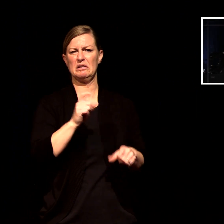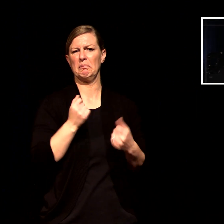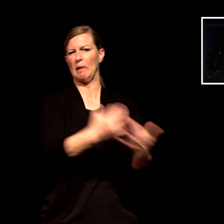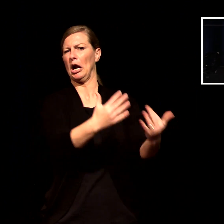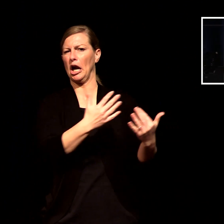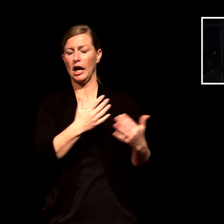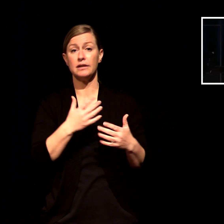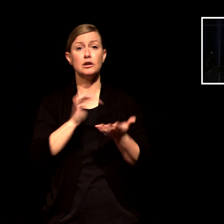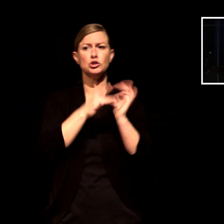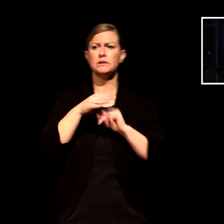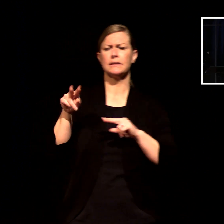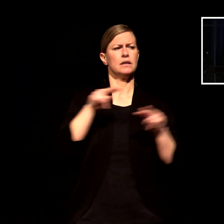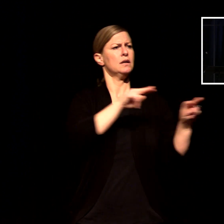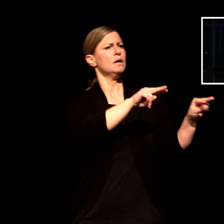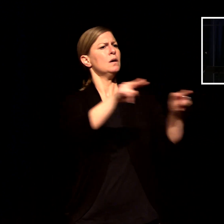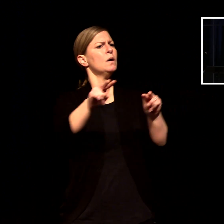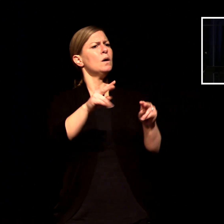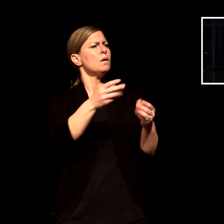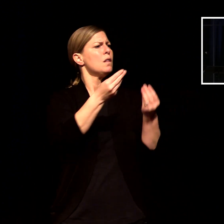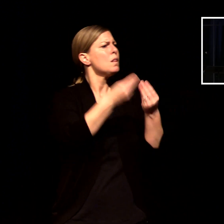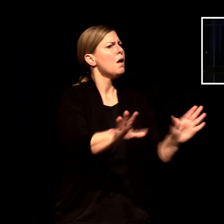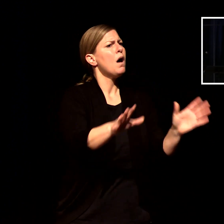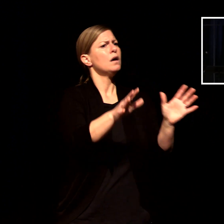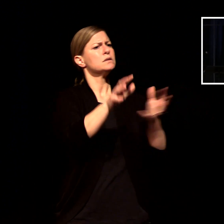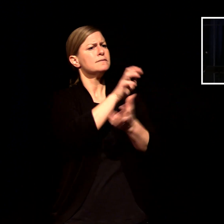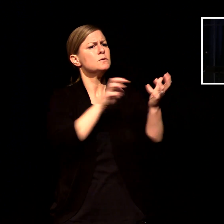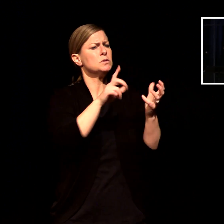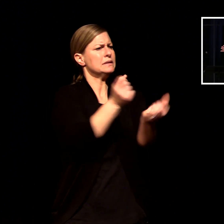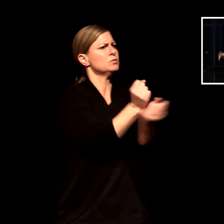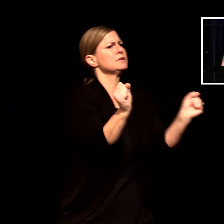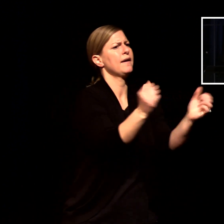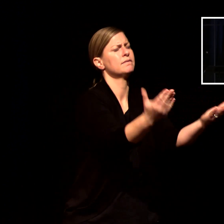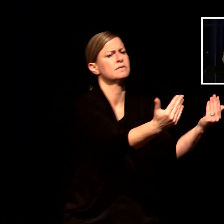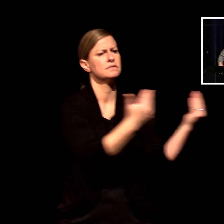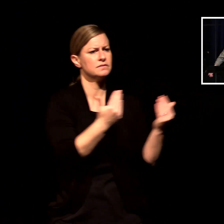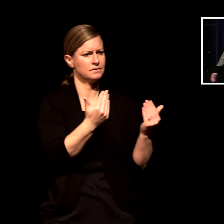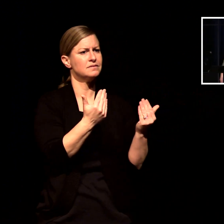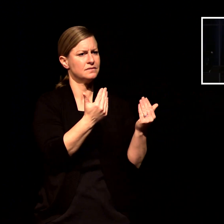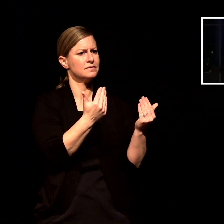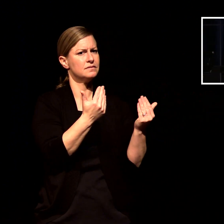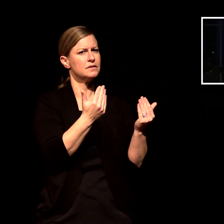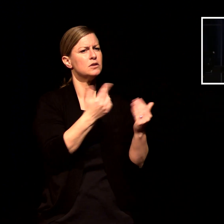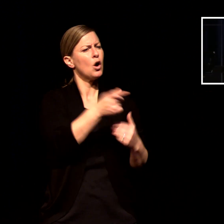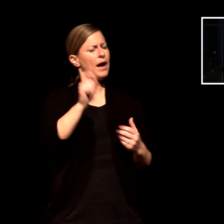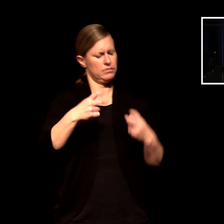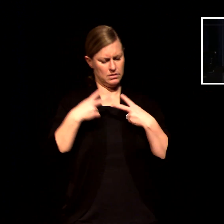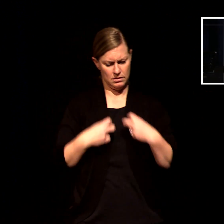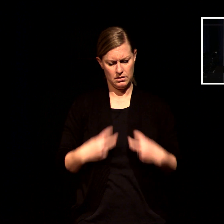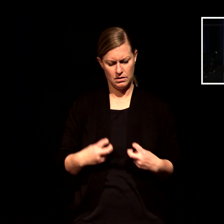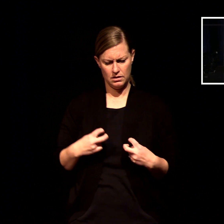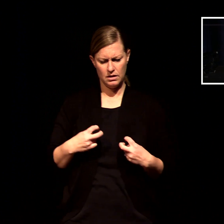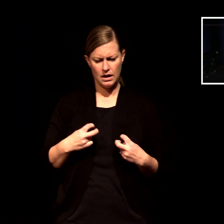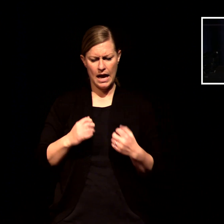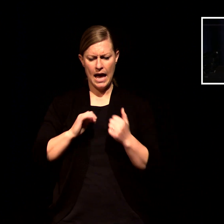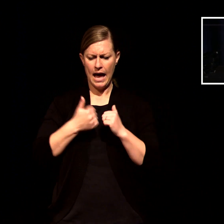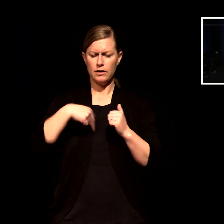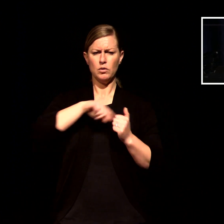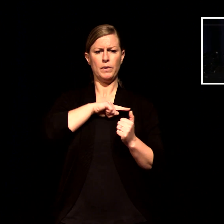see people how do we see people not not your inner circle not your people but how do we see people